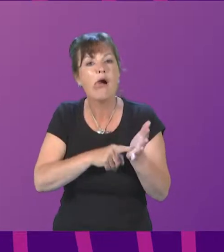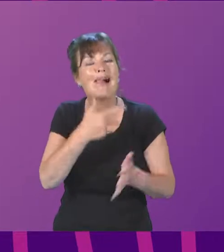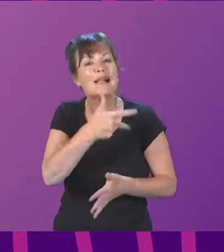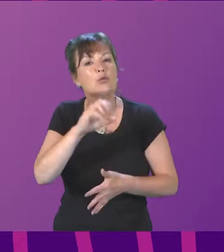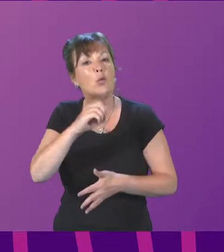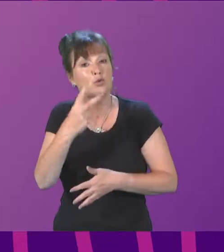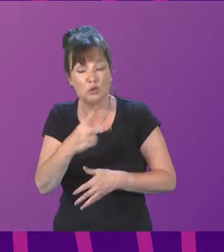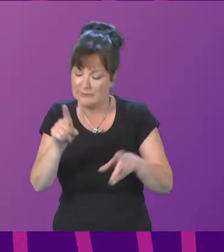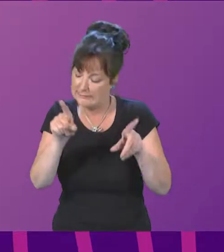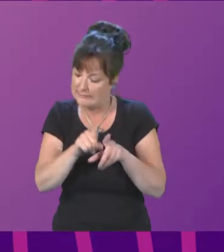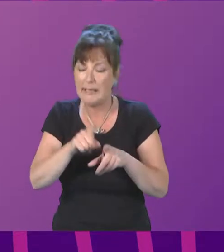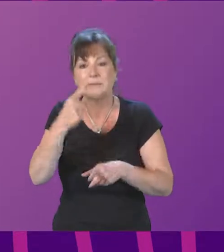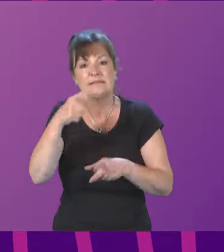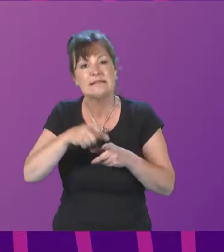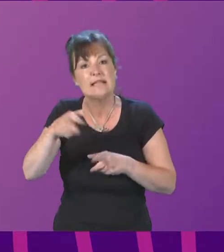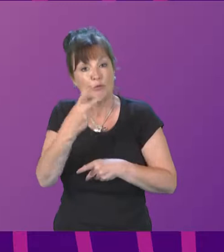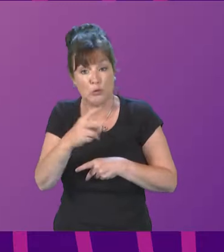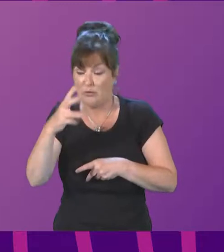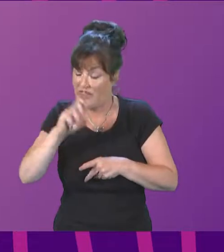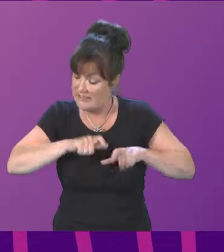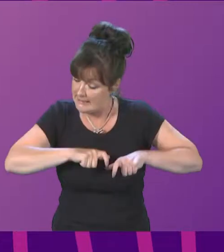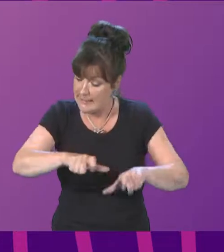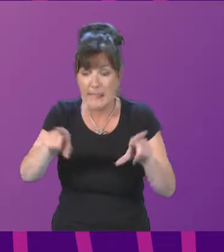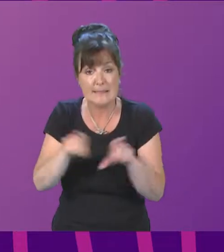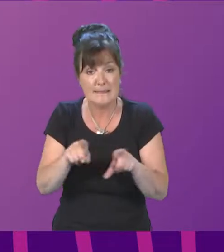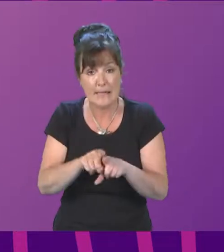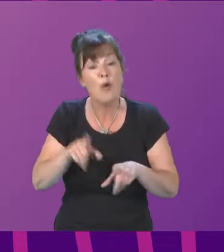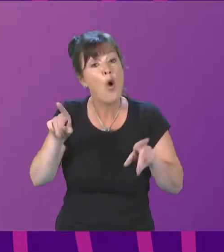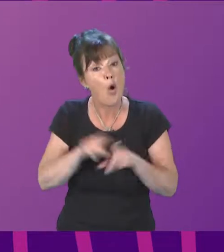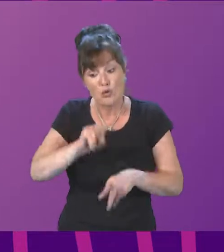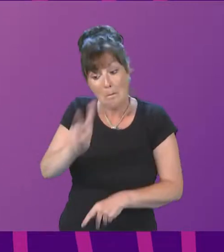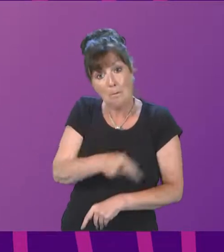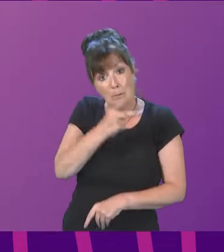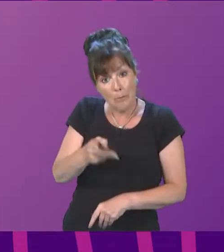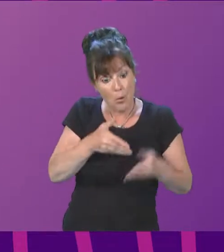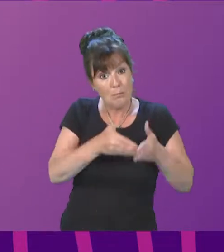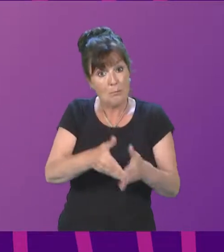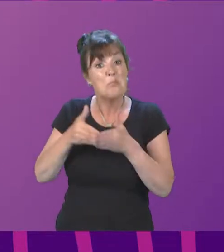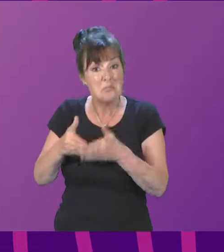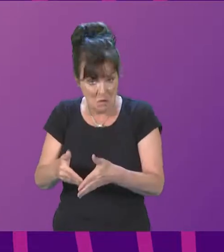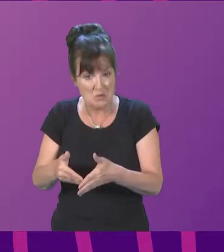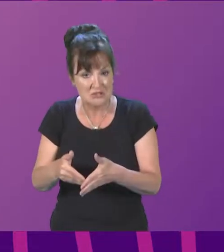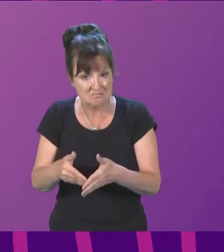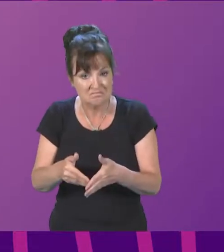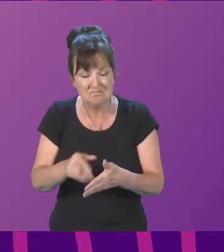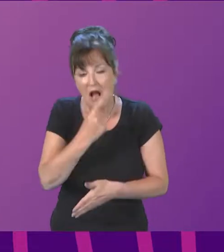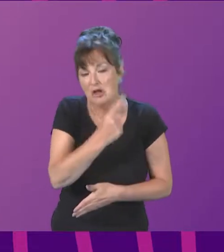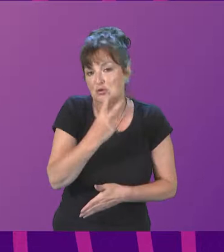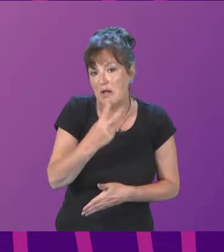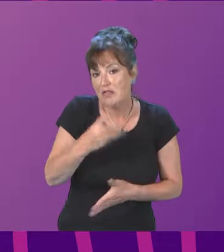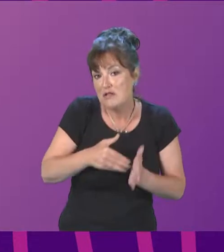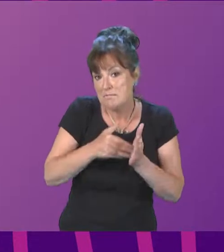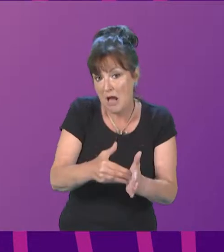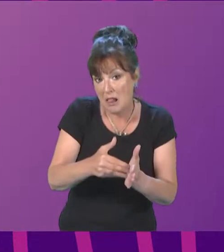The current budget to complete both vessels remains £123 million, as stated by the Cabinet Secretary for Finance and Economy,